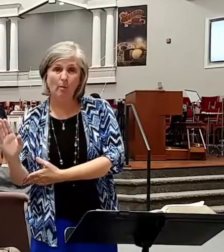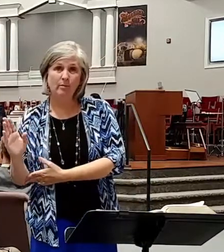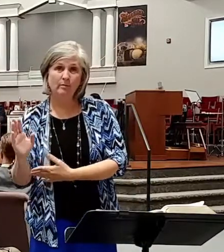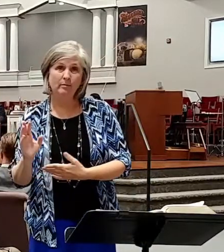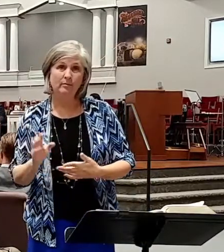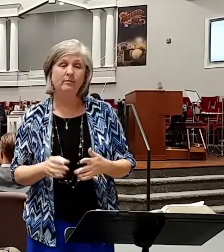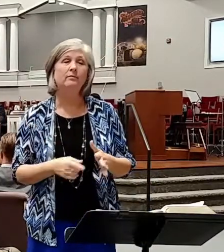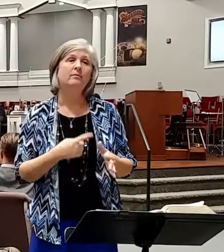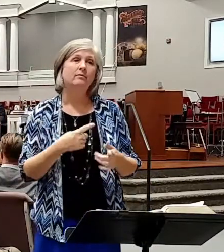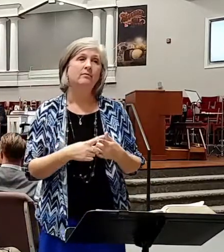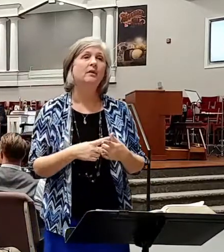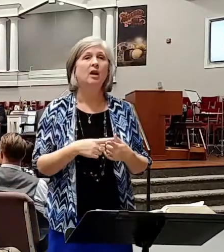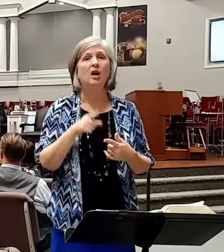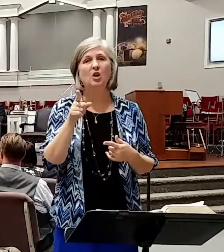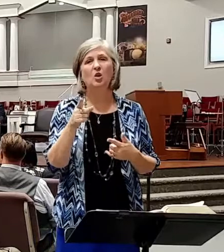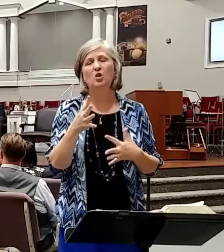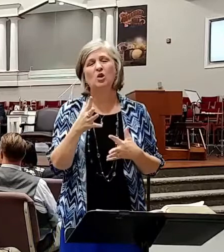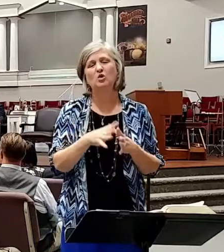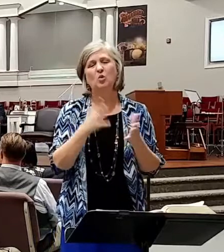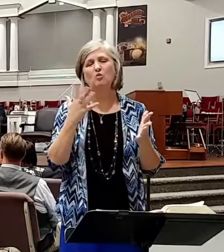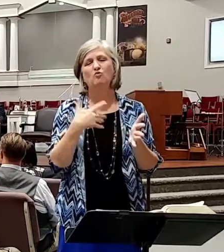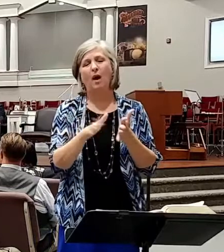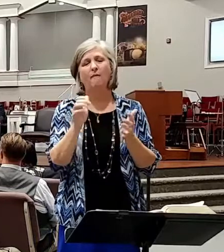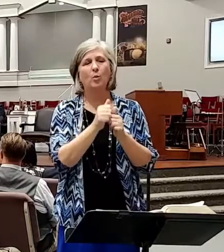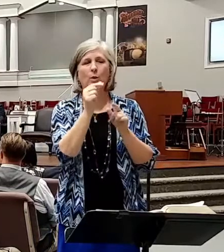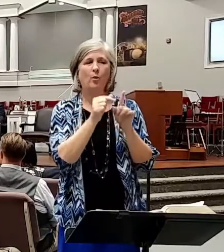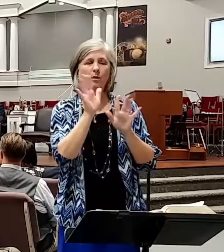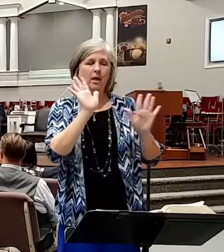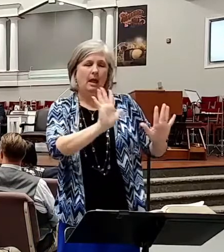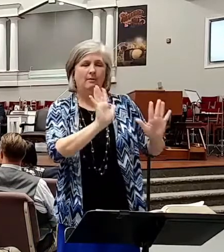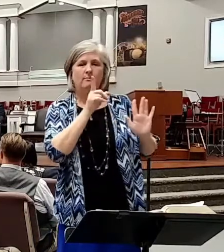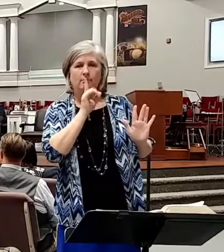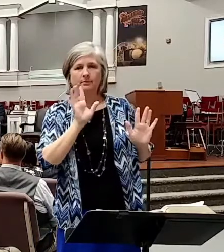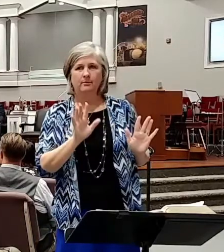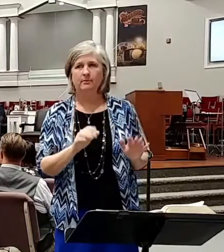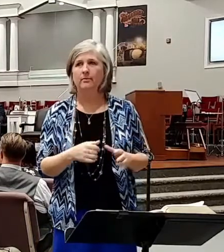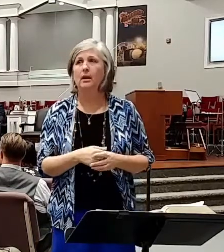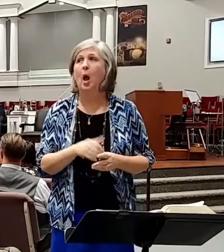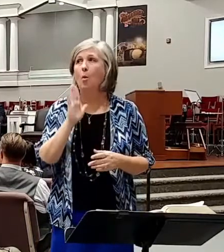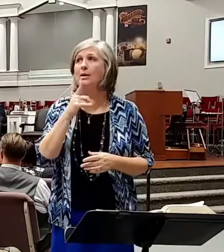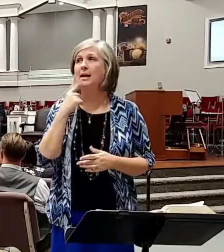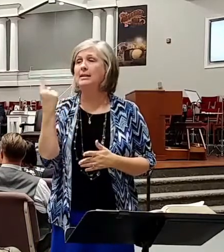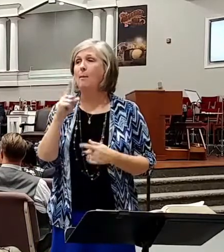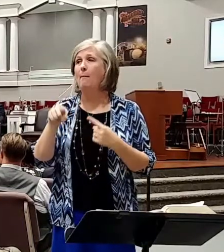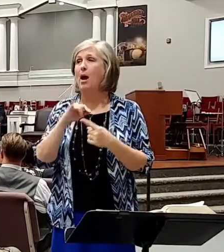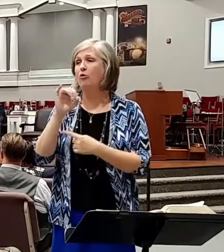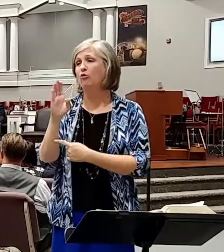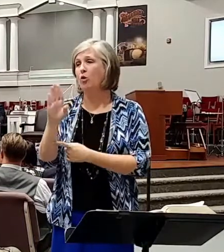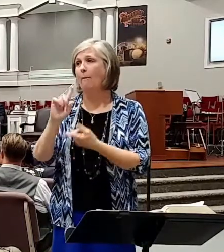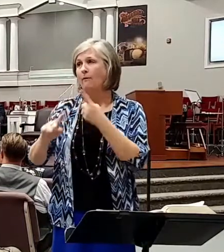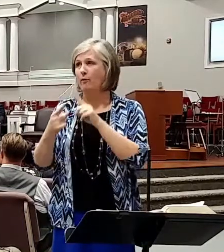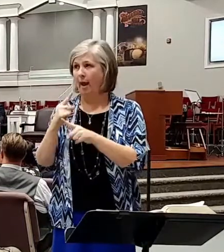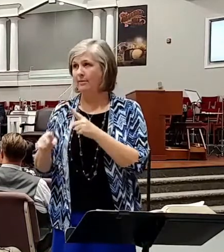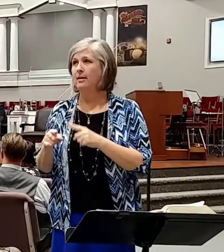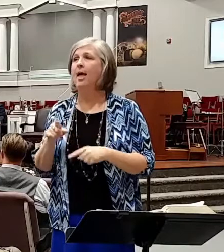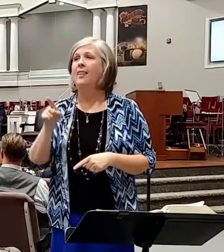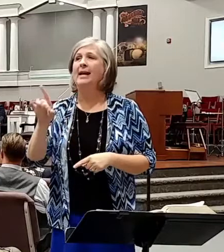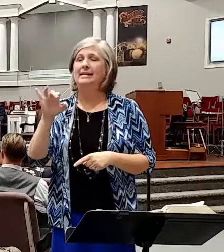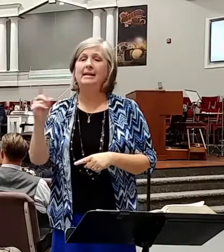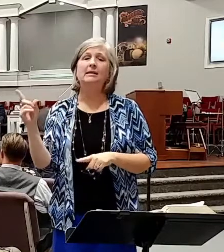you're a little too caustic with the word. You need to just back off a minute. Now I will say something about Job's friends. They did come and when they arrived they sat